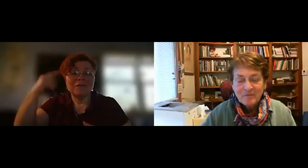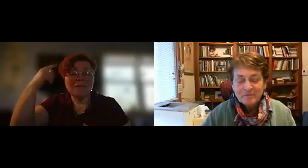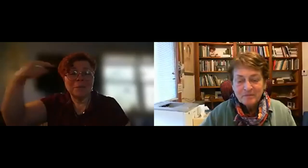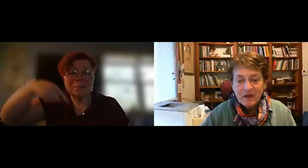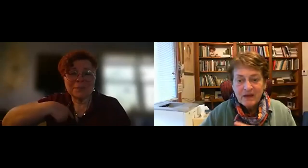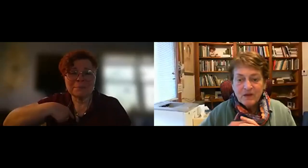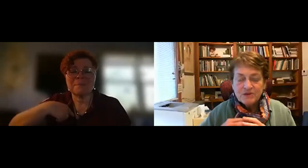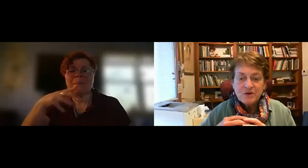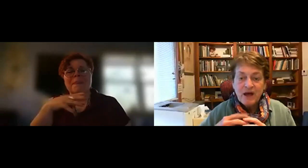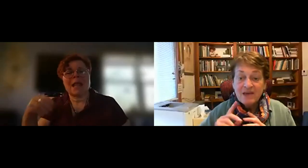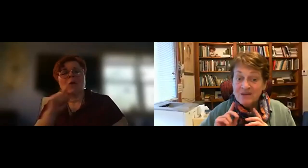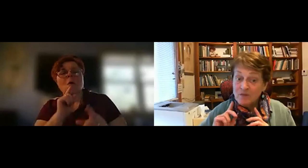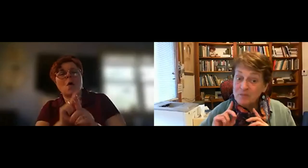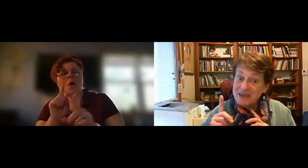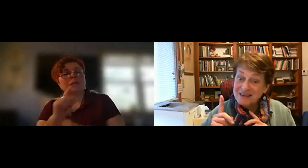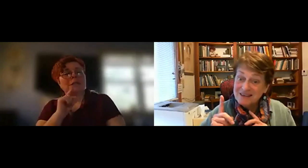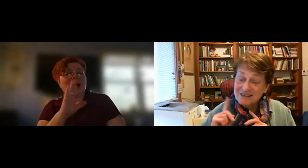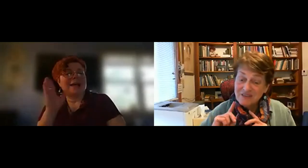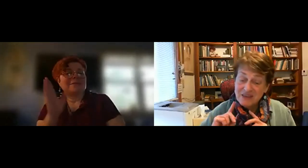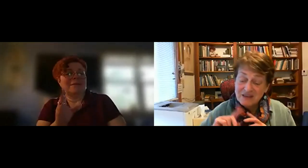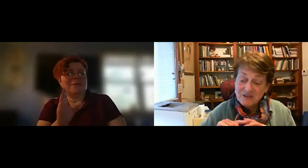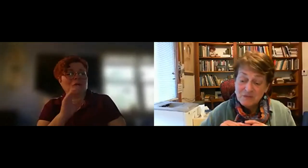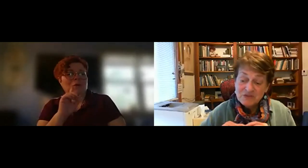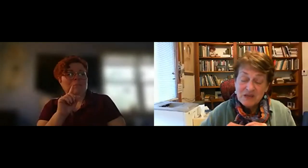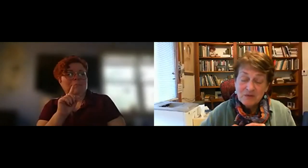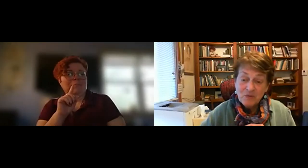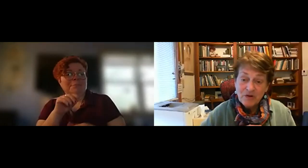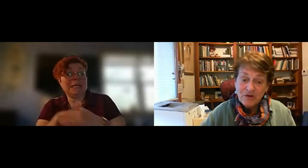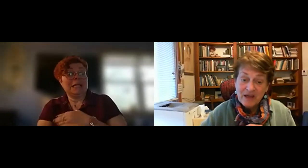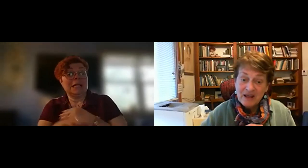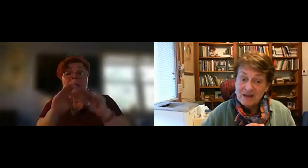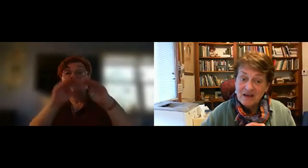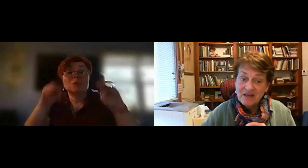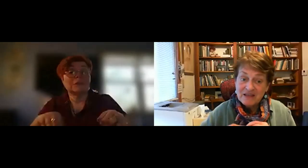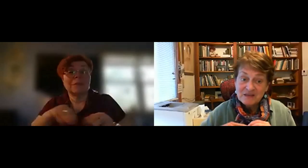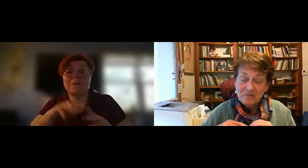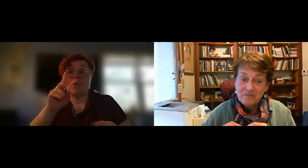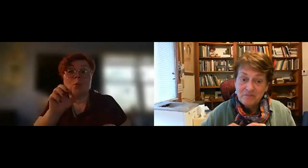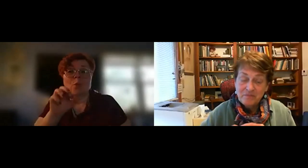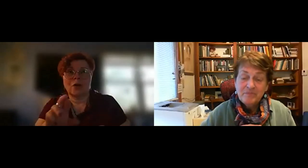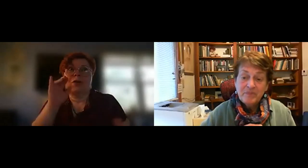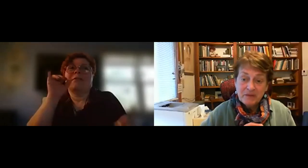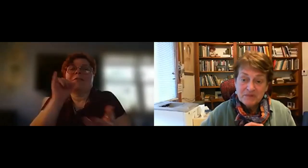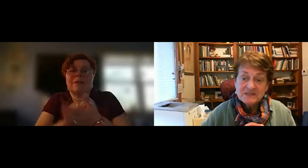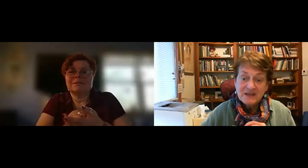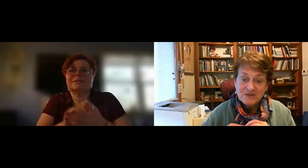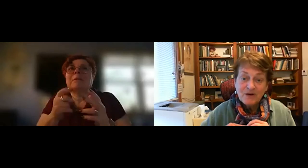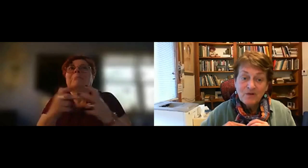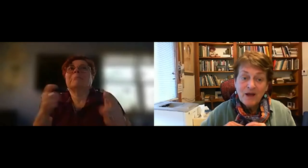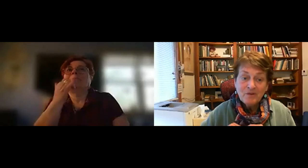it also i have never been to the to the museum in warner and uh that's a big mistake so i'll i will